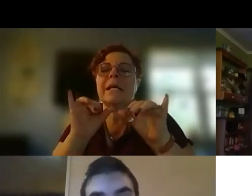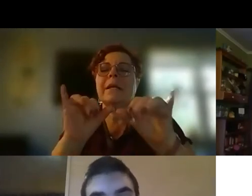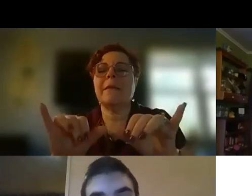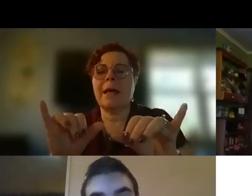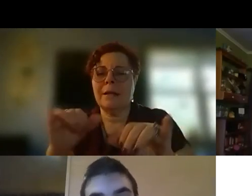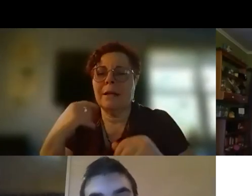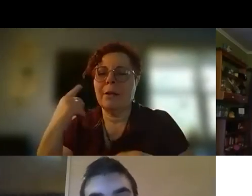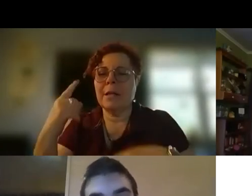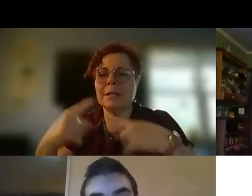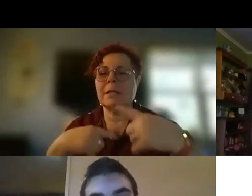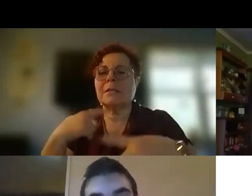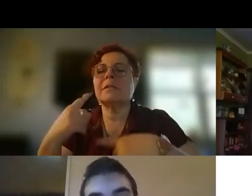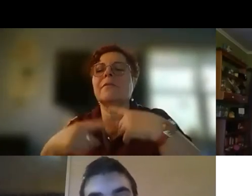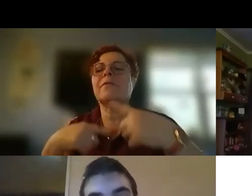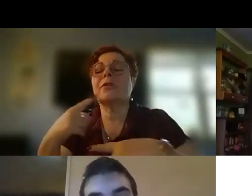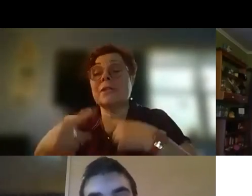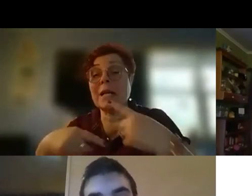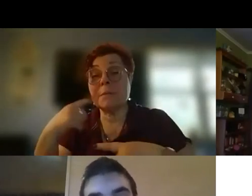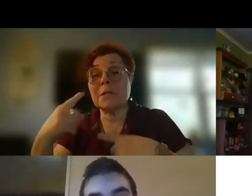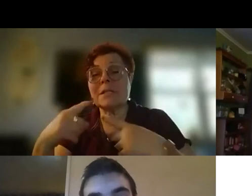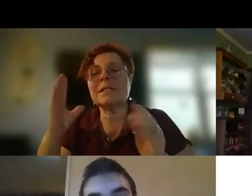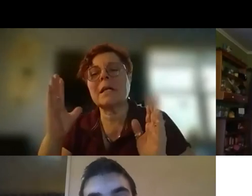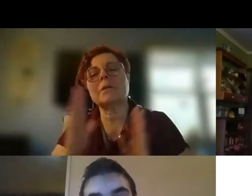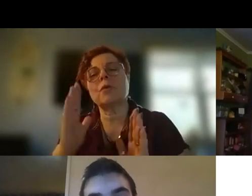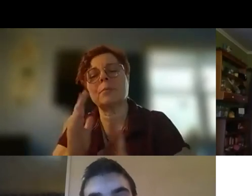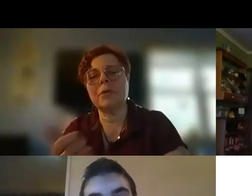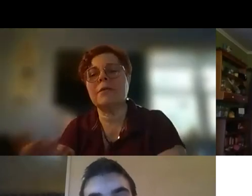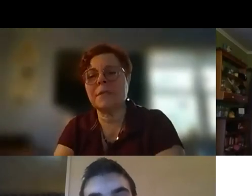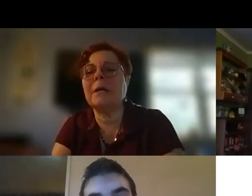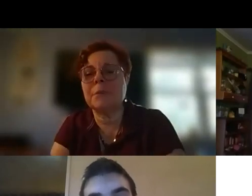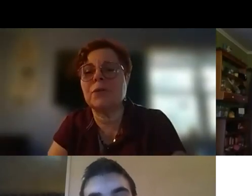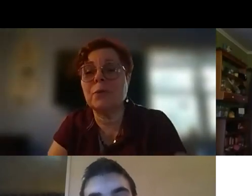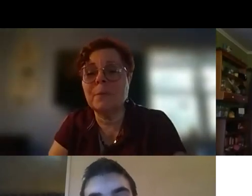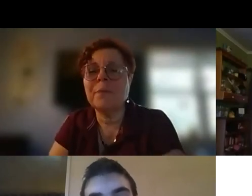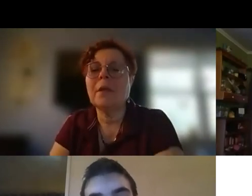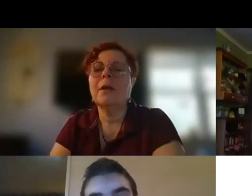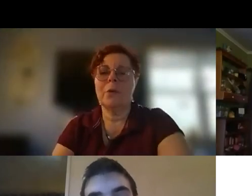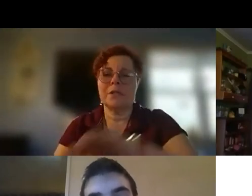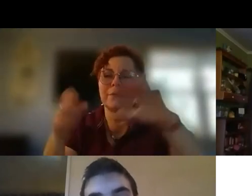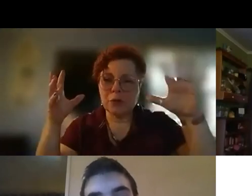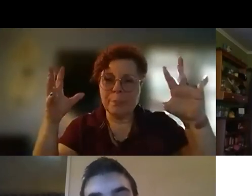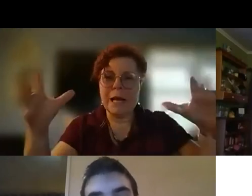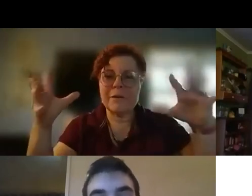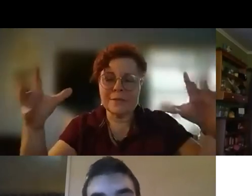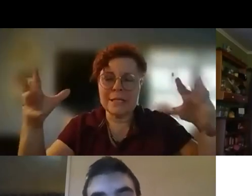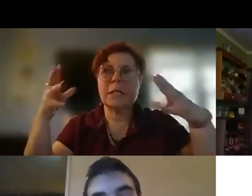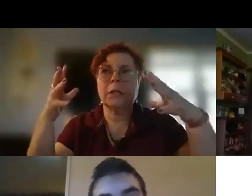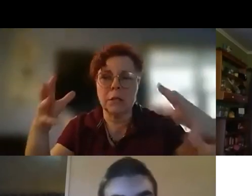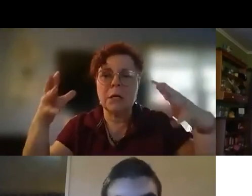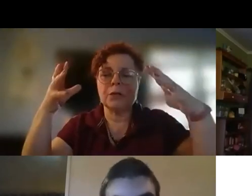that than it makes for your science because they take a shorter period of time to do whereas the virtual background takes a large